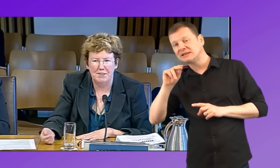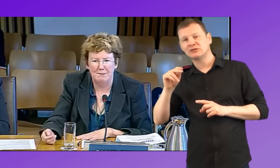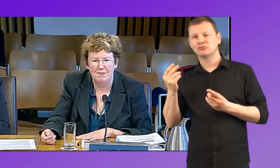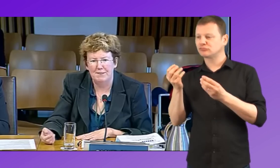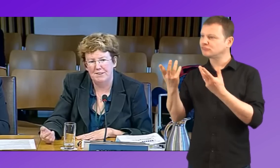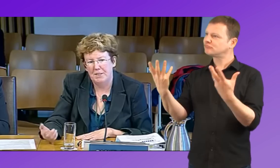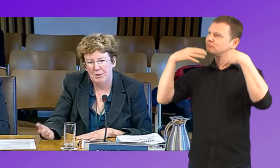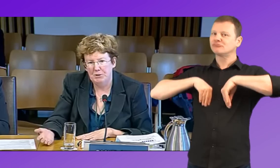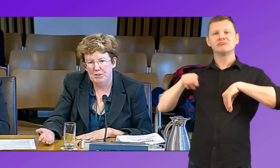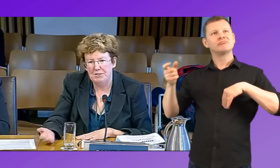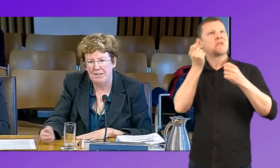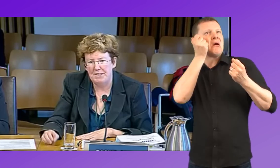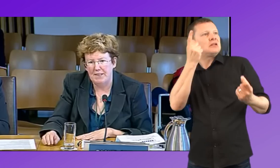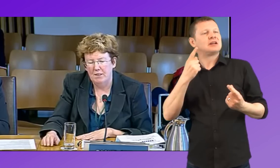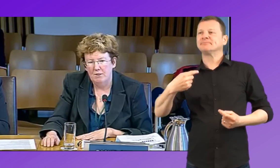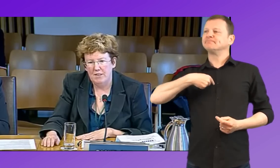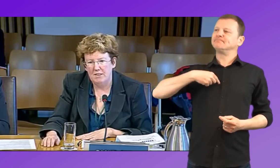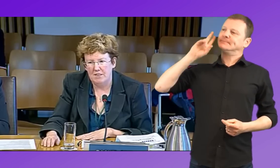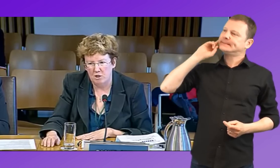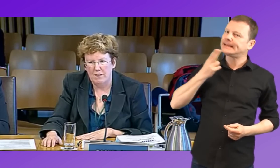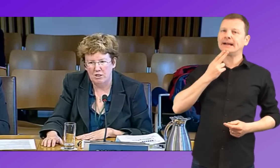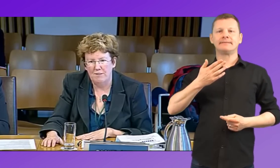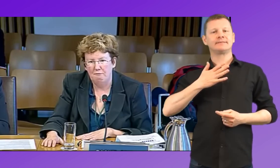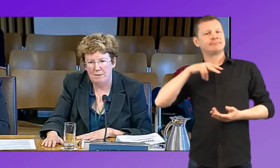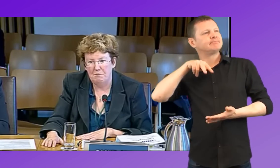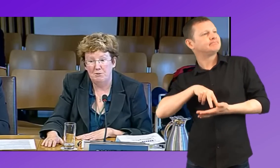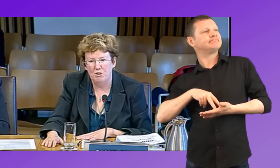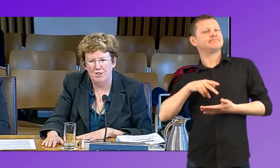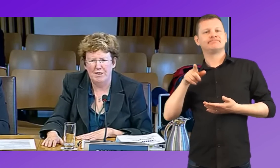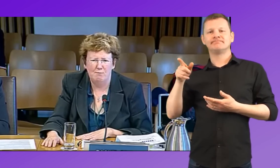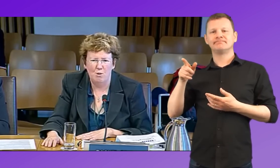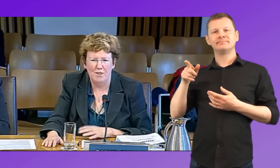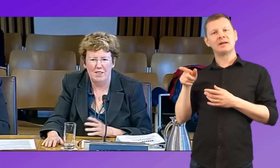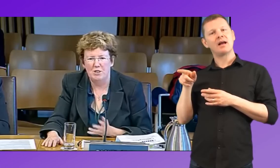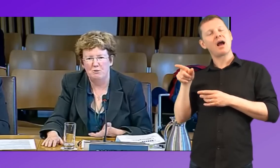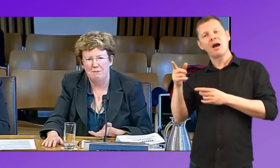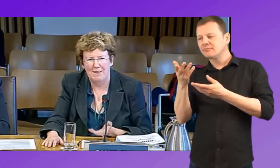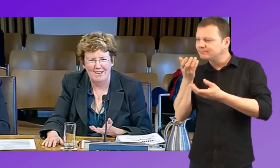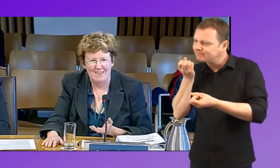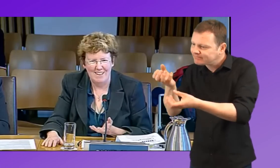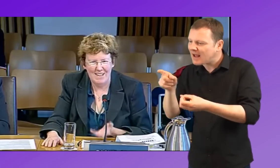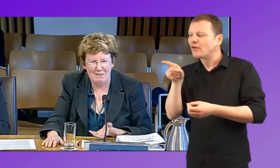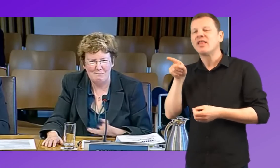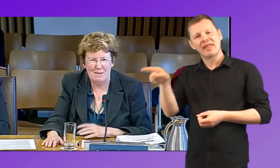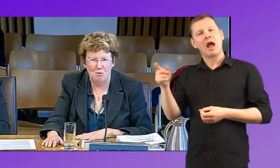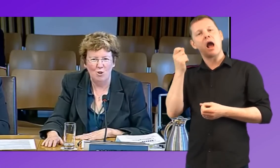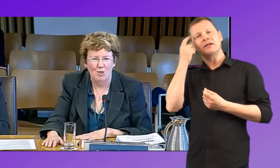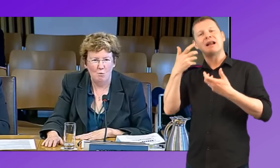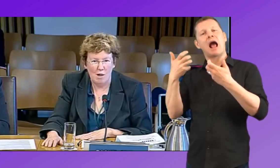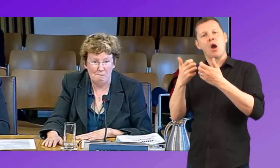circumstances, understanding the situation of deaf people and understanding what they need to do to make hearing people work